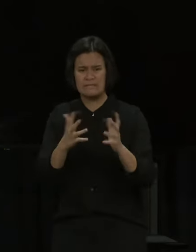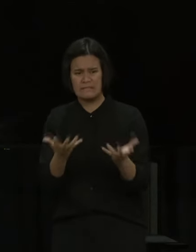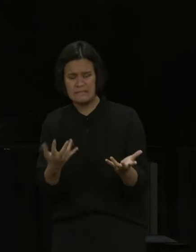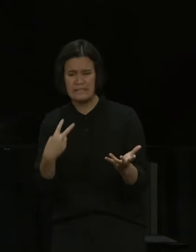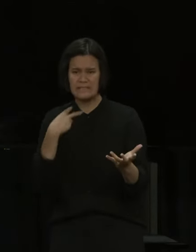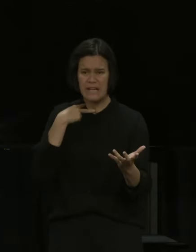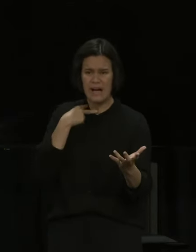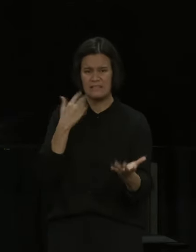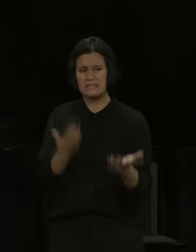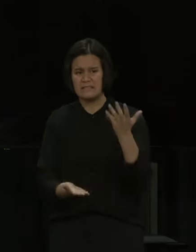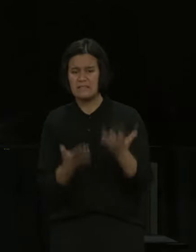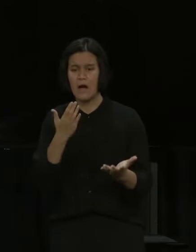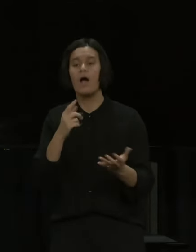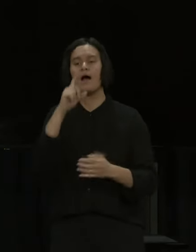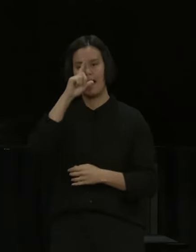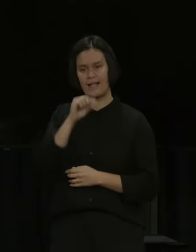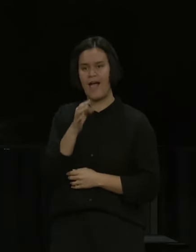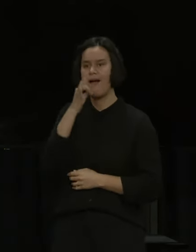printed for you.